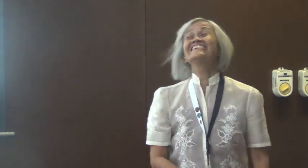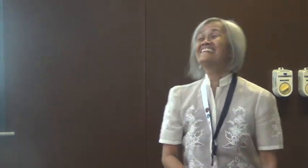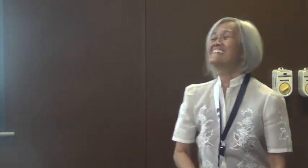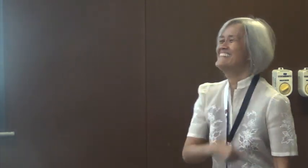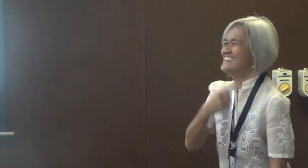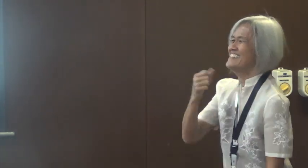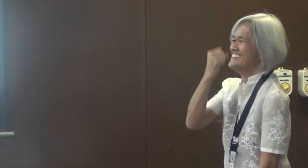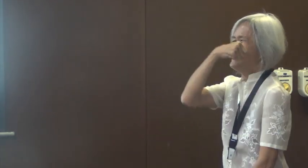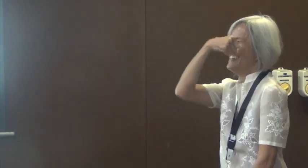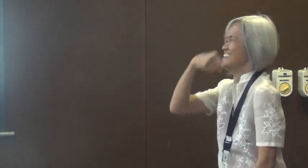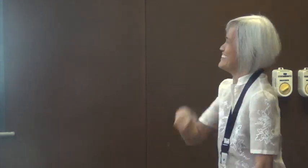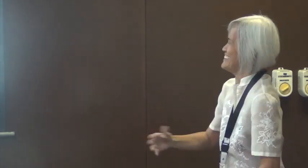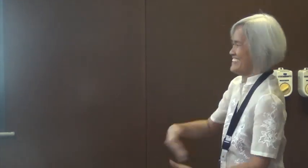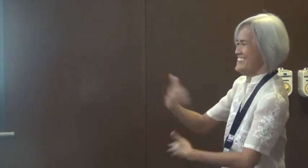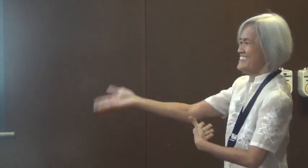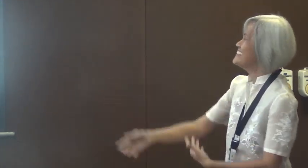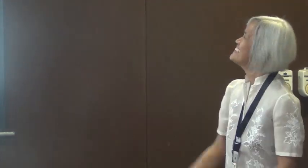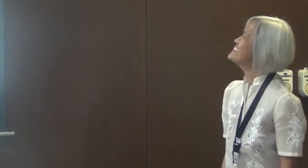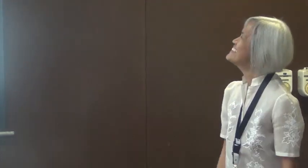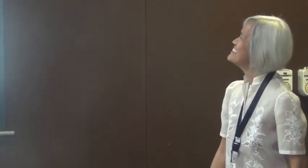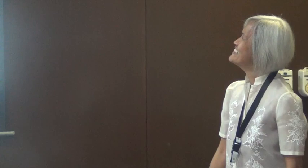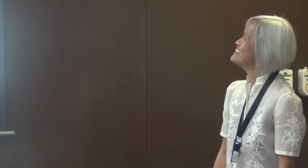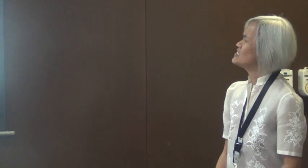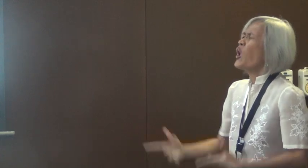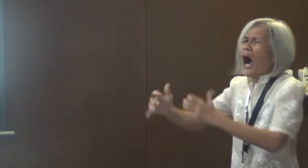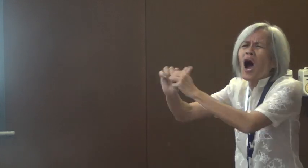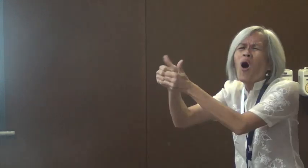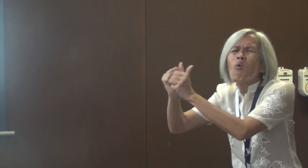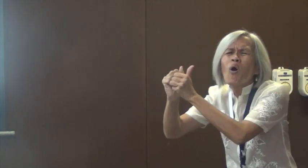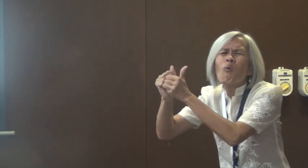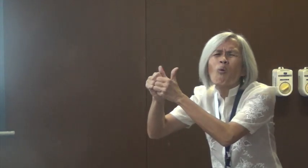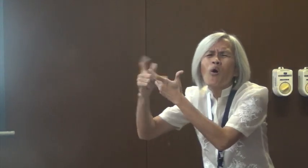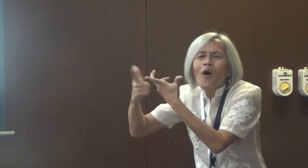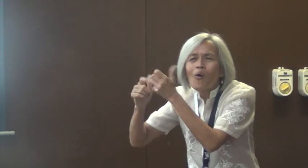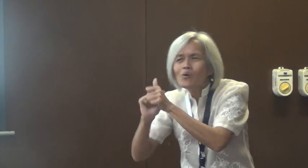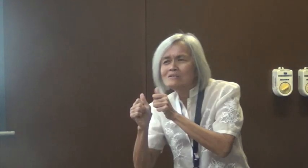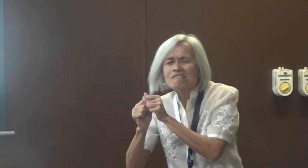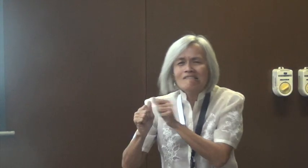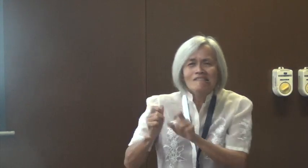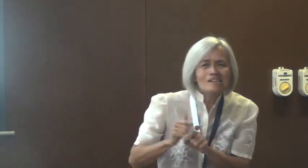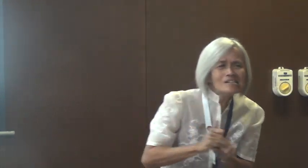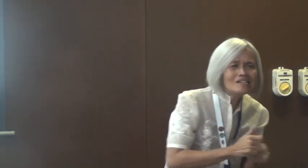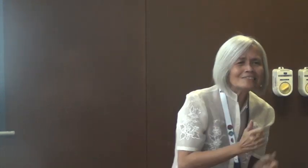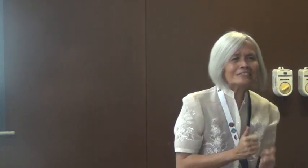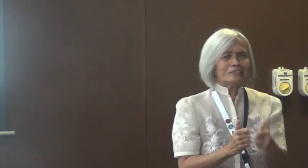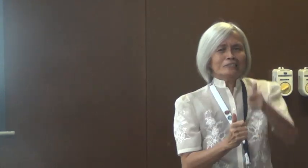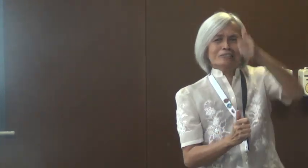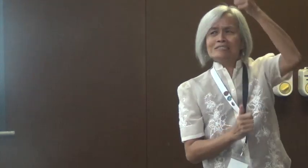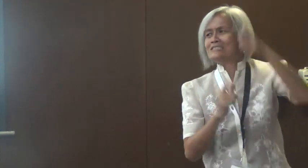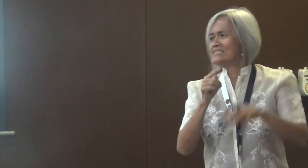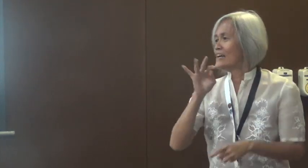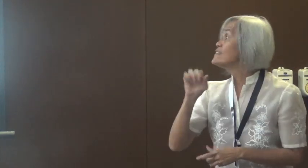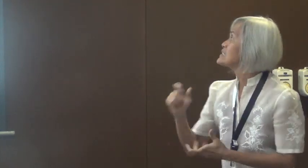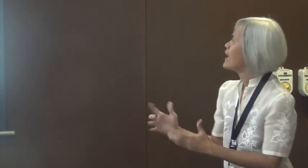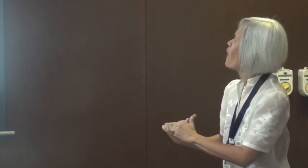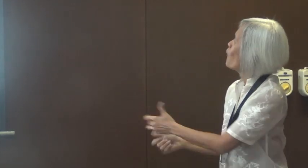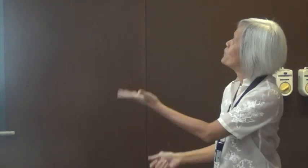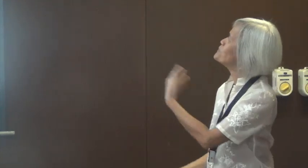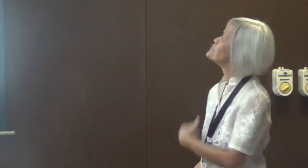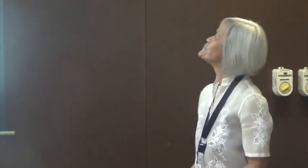And then, you know, if you compare that experience as against having a PhD, theirs is a deeper experience. So what do we do now? How